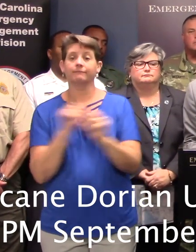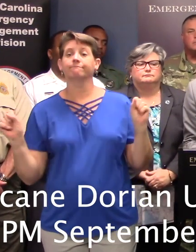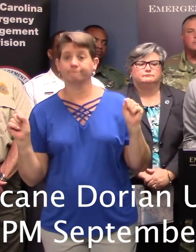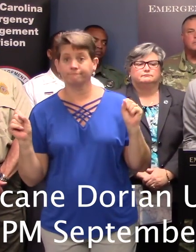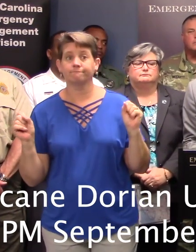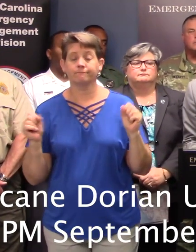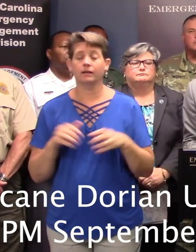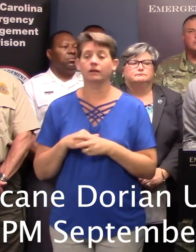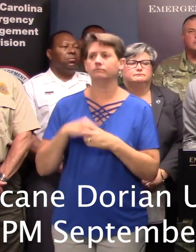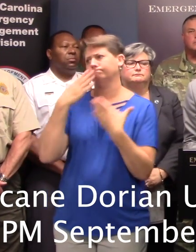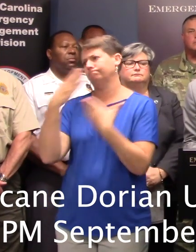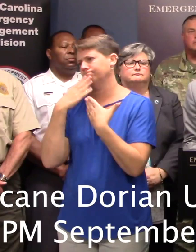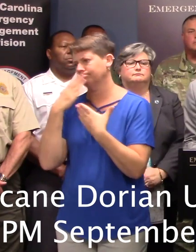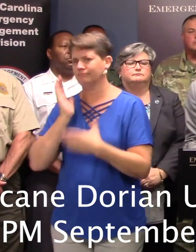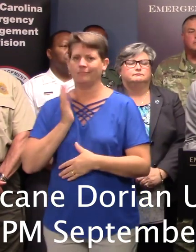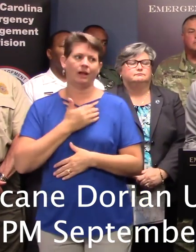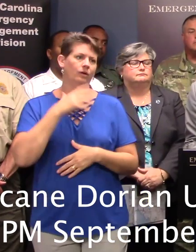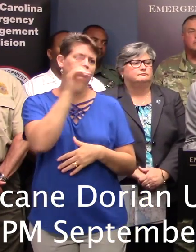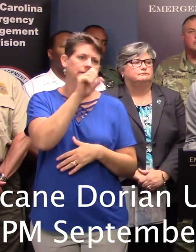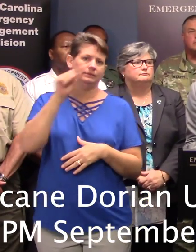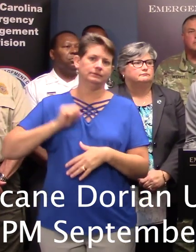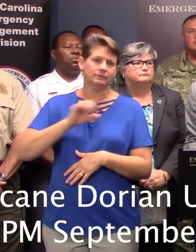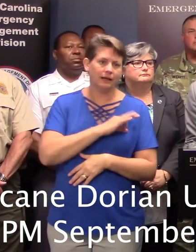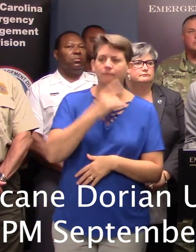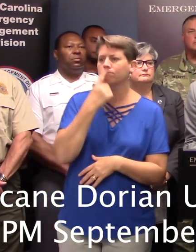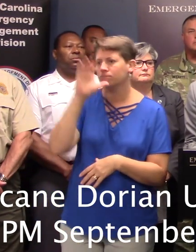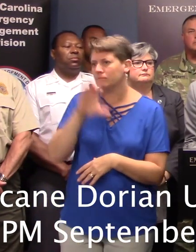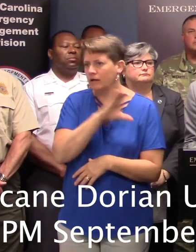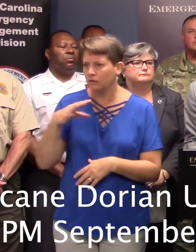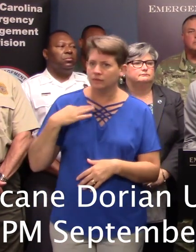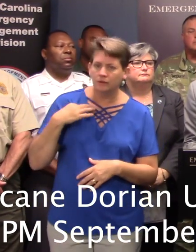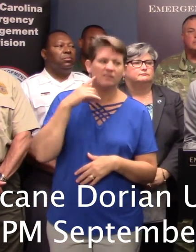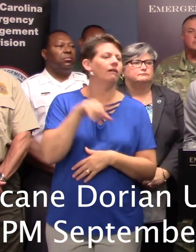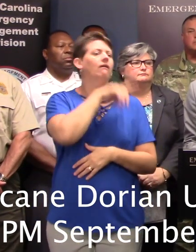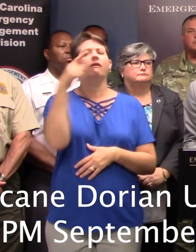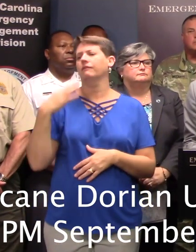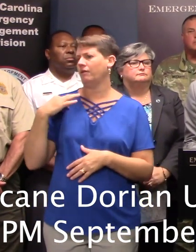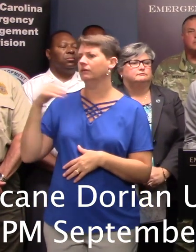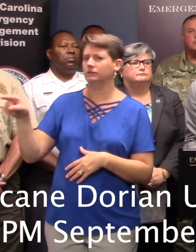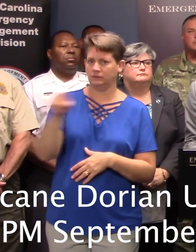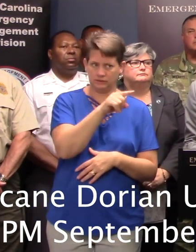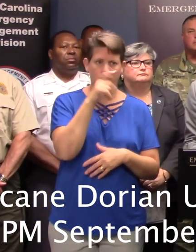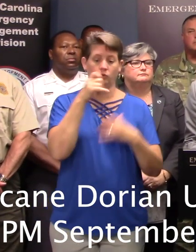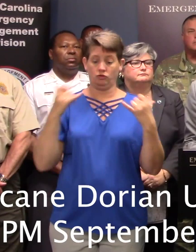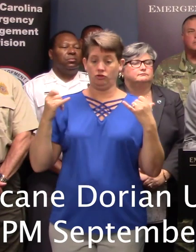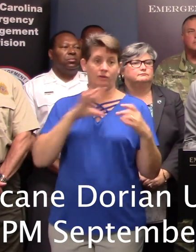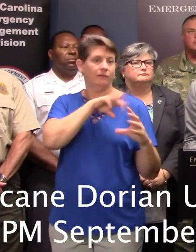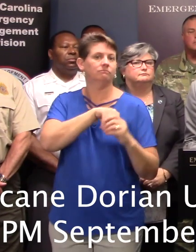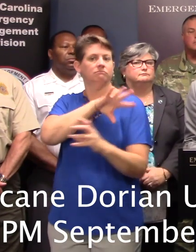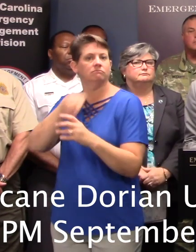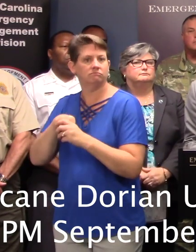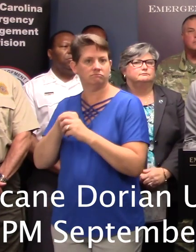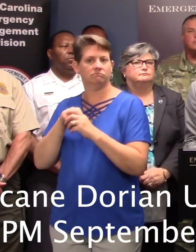We want to thank the dedicated DSS staff, Red Cross volunteers and other volunteer organizations currently engaged in all mission